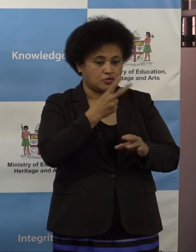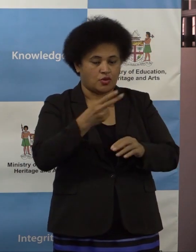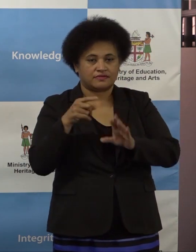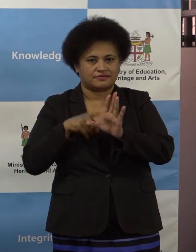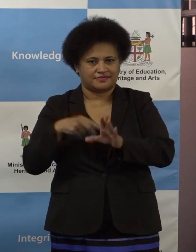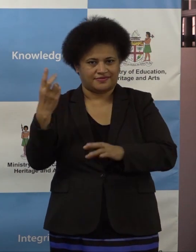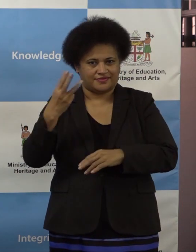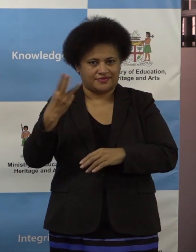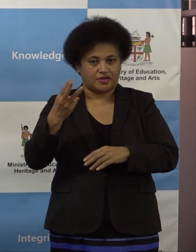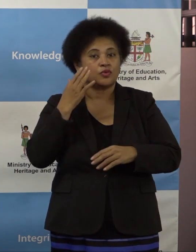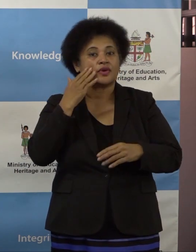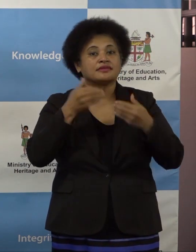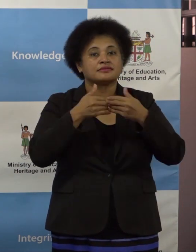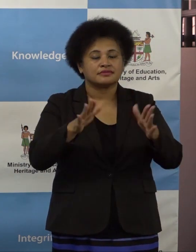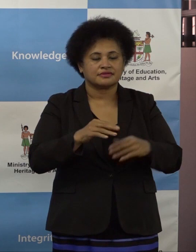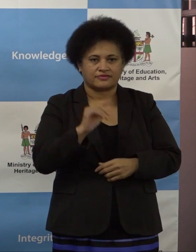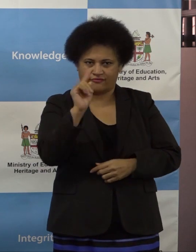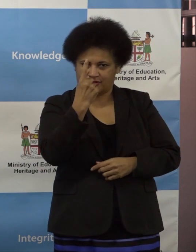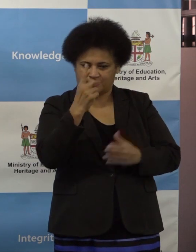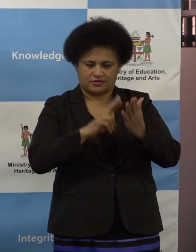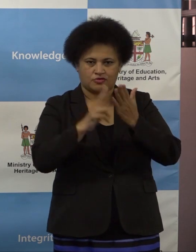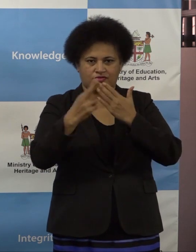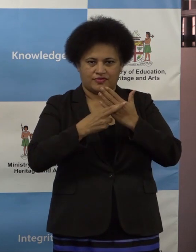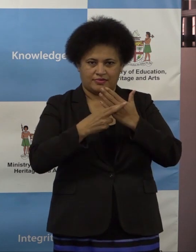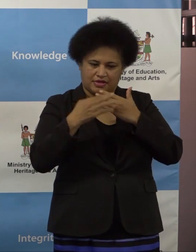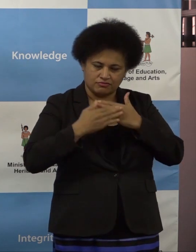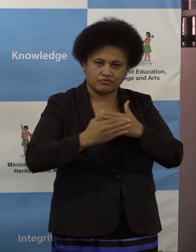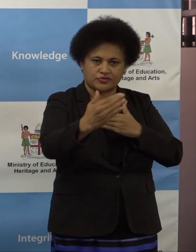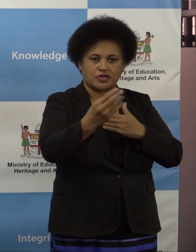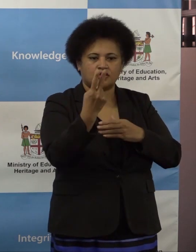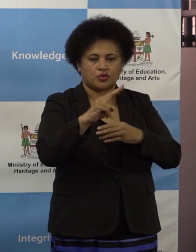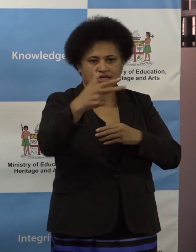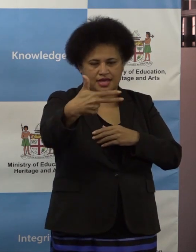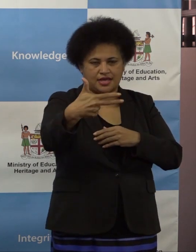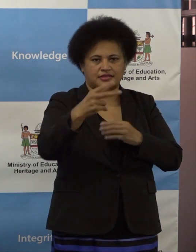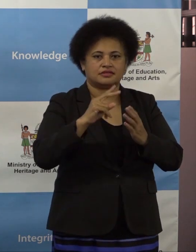and 13 is from 1st November to 28th January 2022.